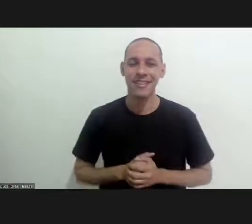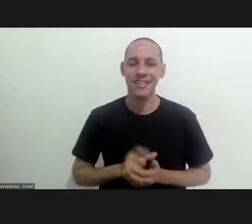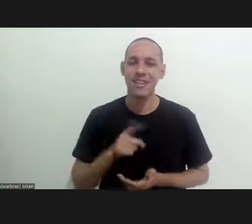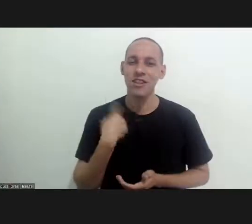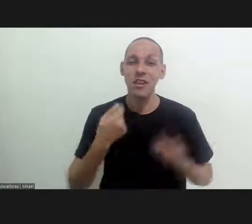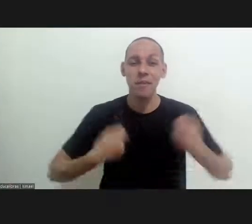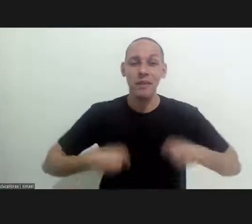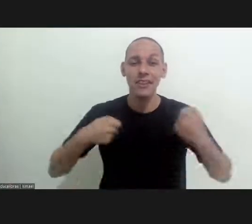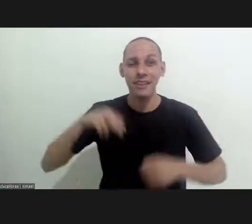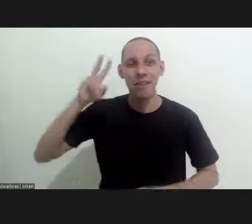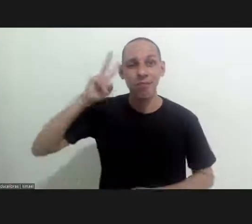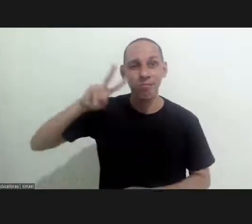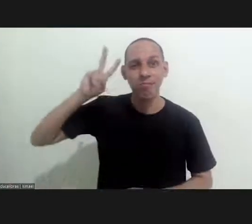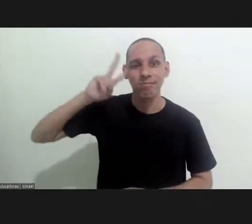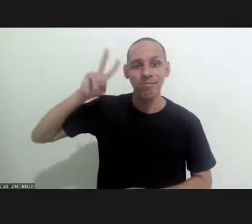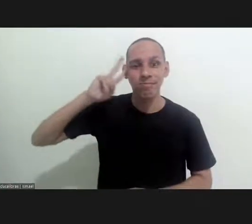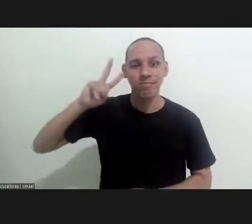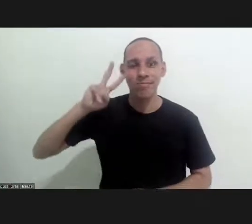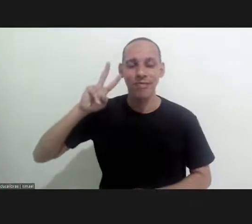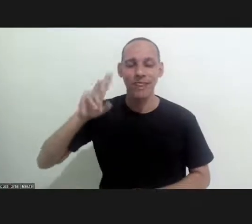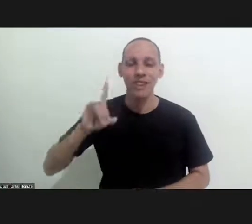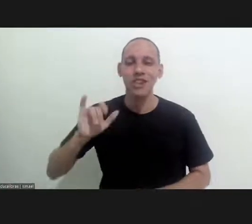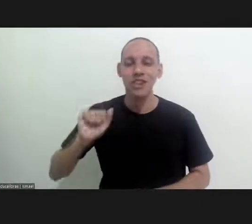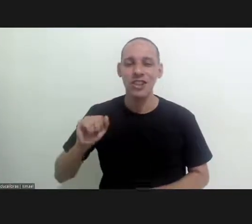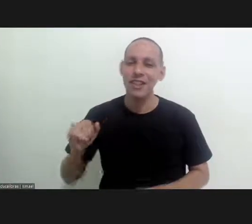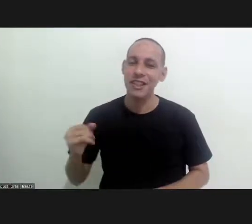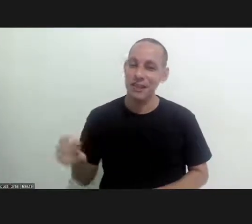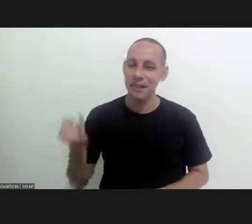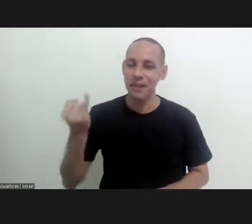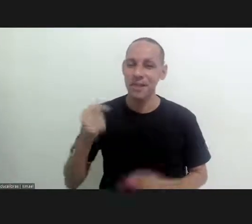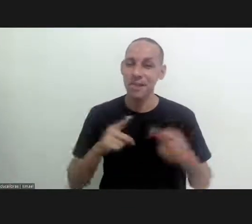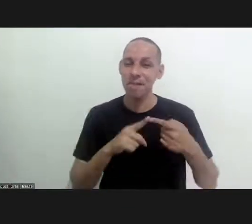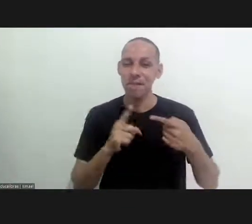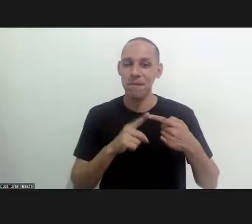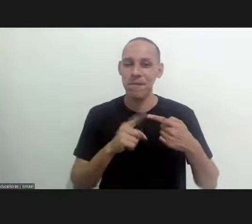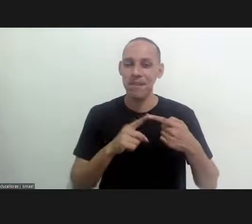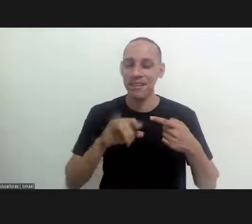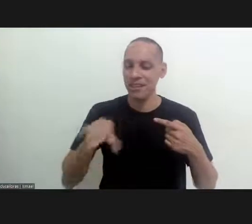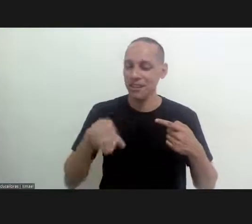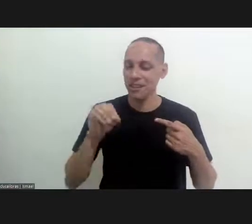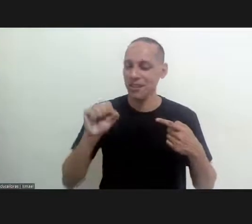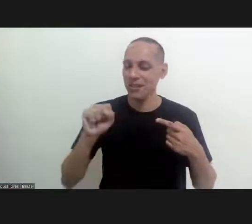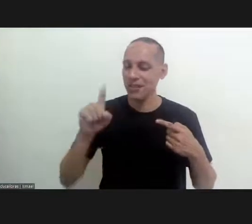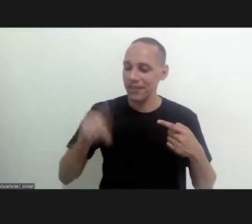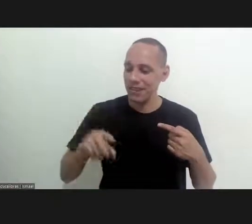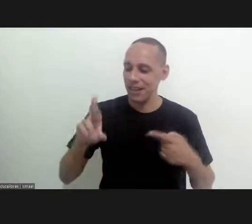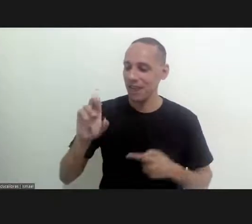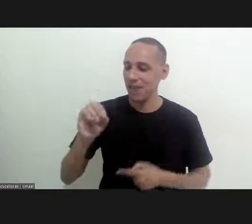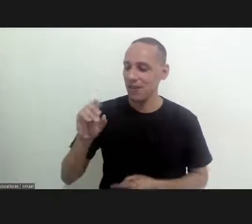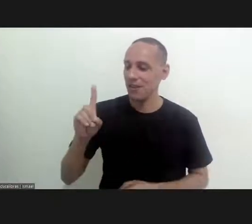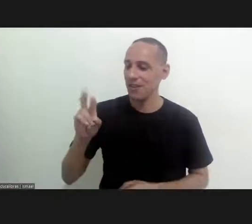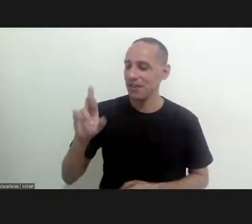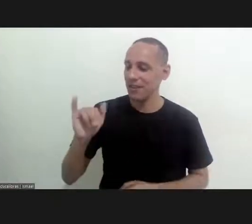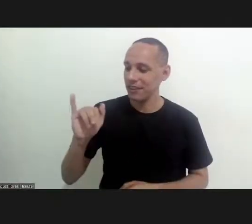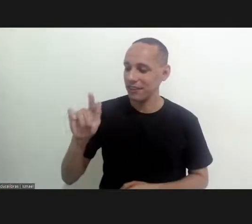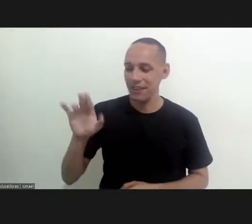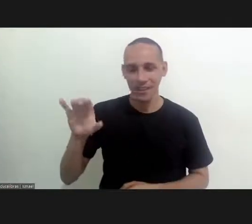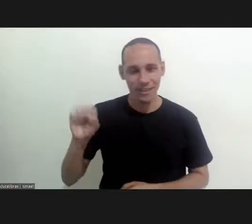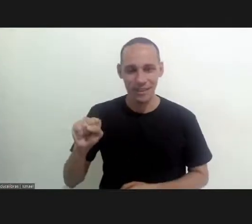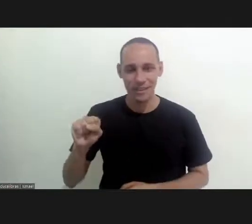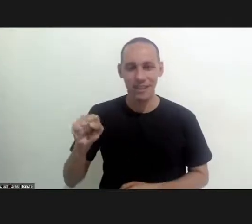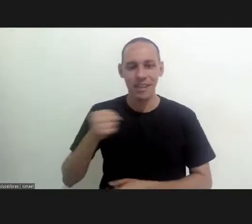us to remember on this very important date. The first is José Rodrigues Coro himself